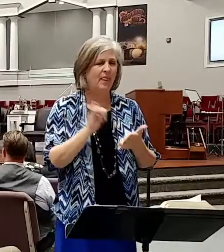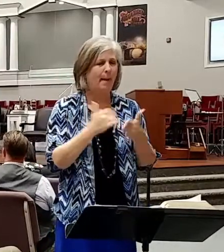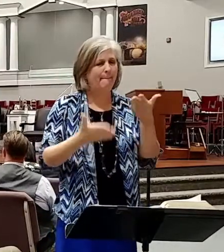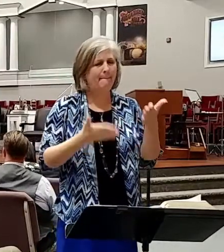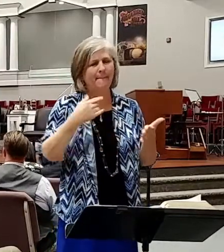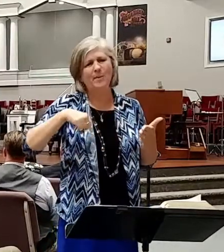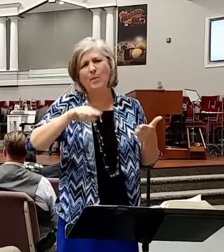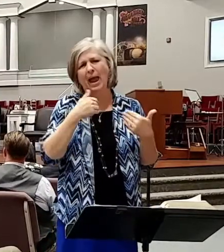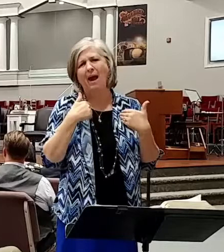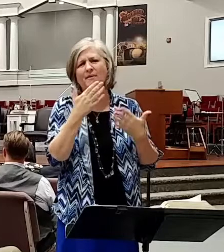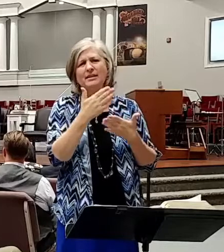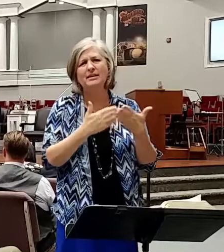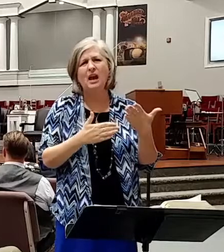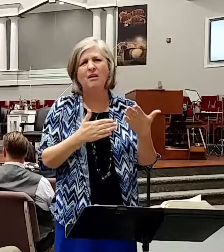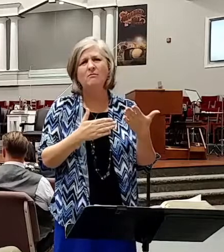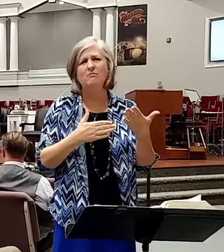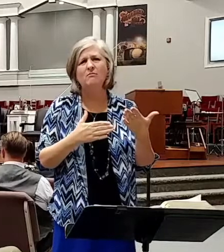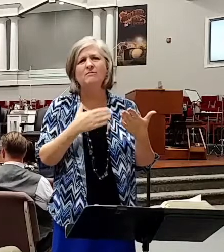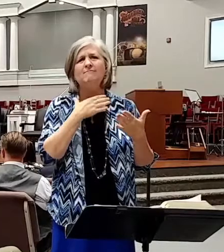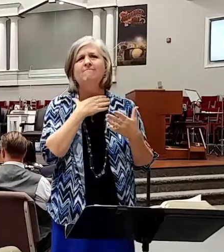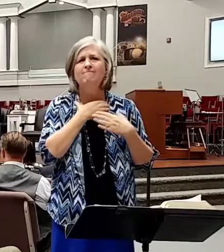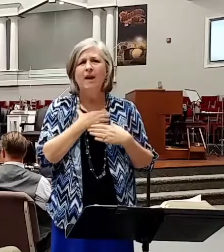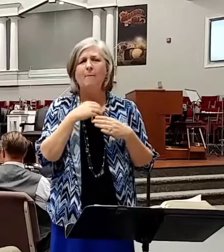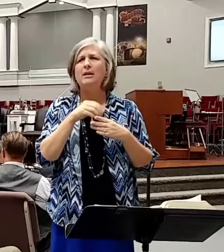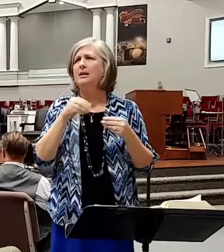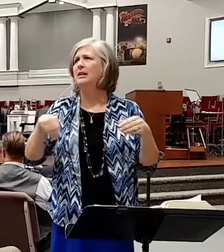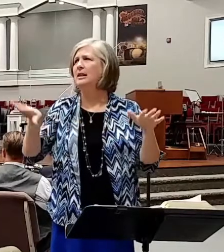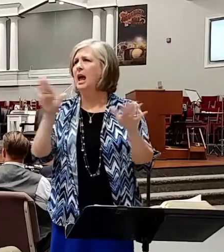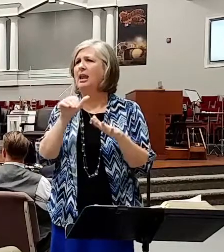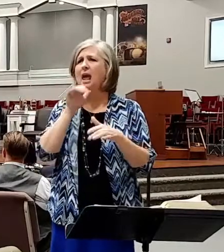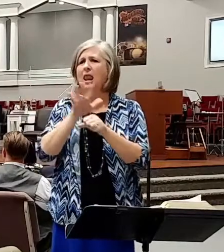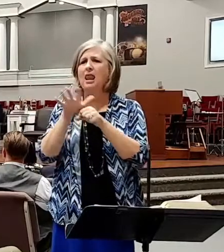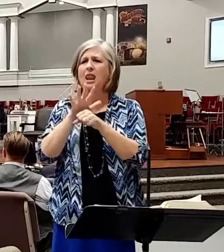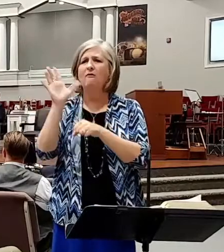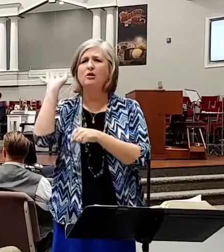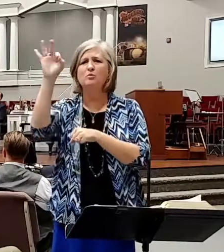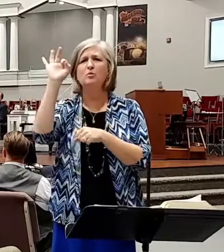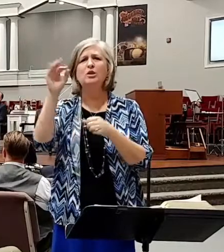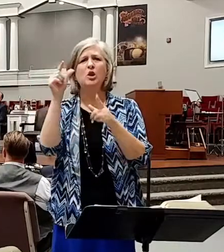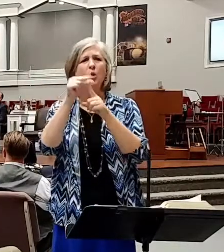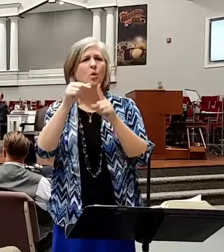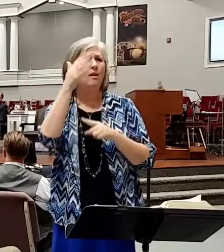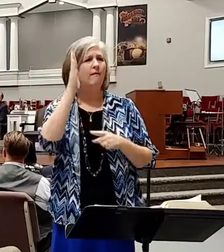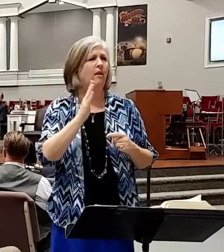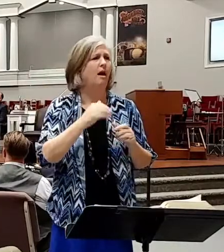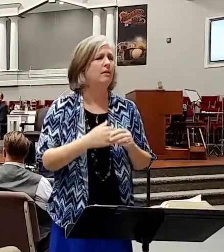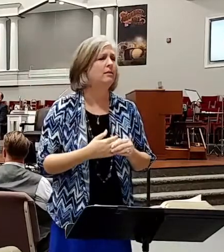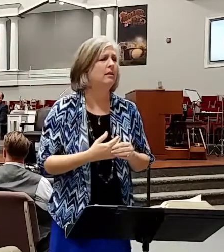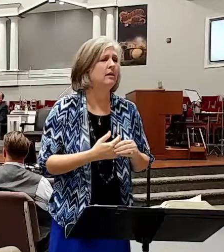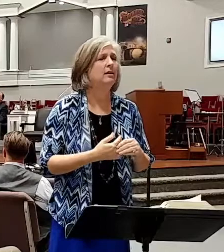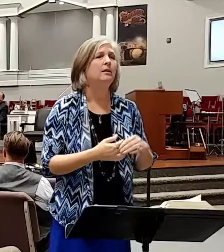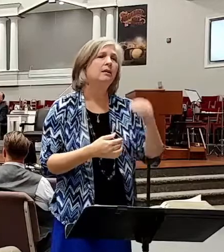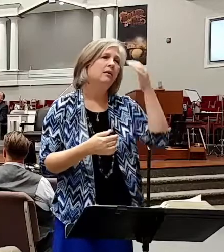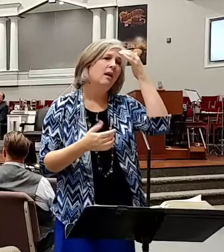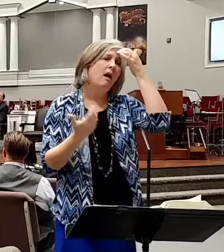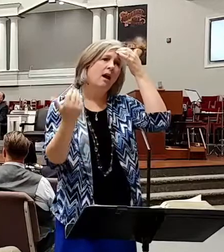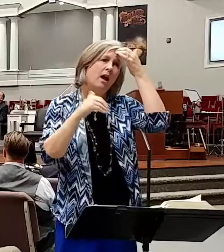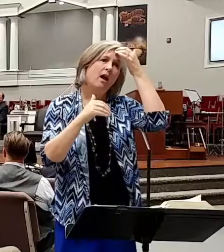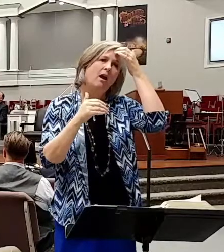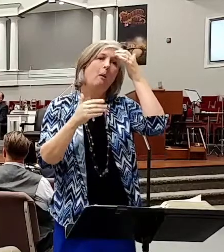little bit of a famine in our land of preaching the Word of God. Now, again, there's people that talk it,